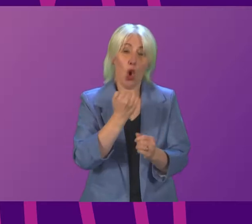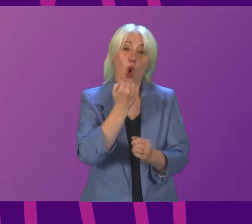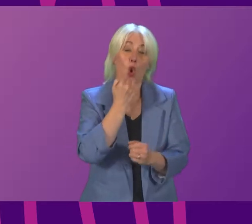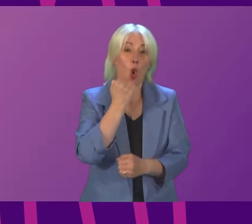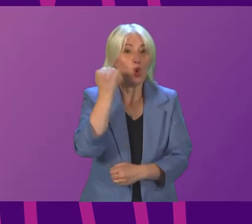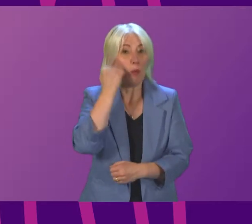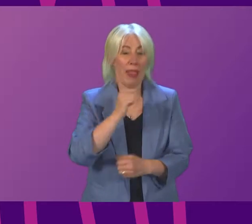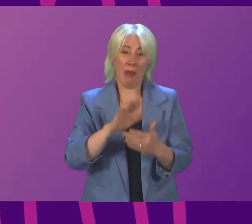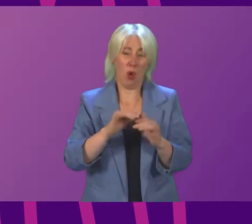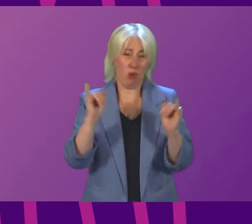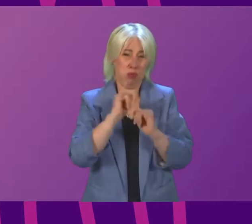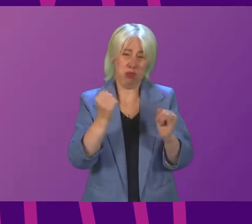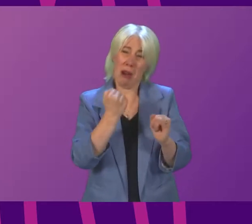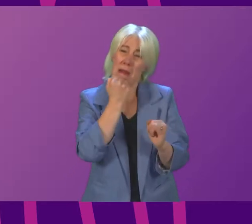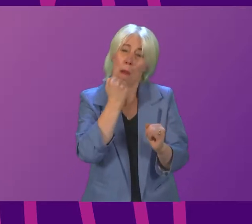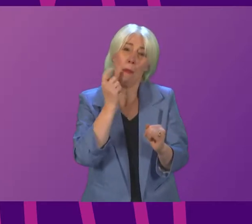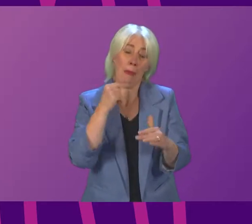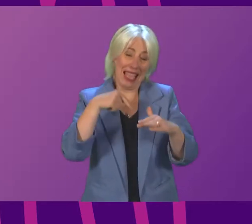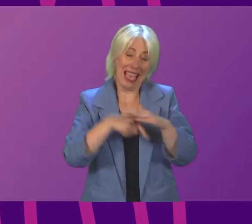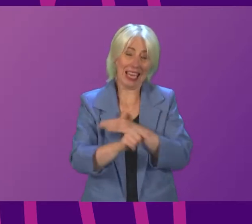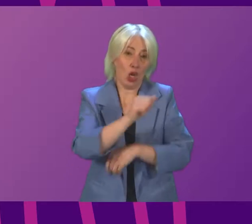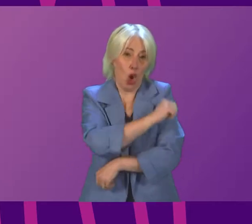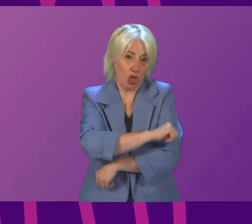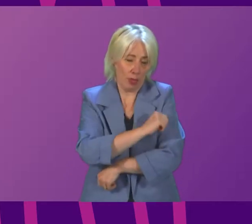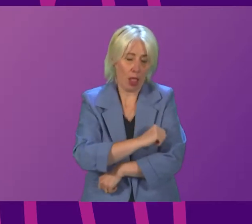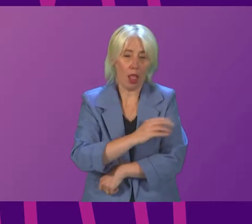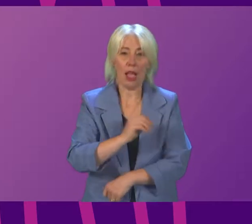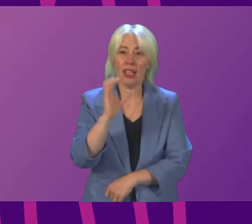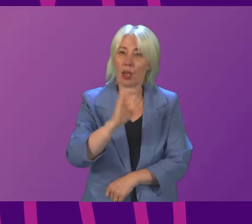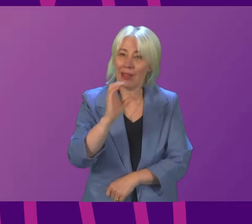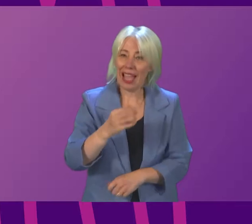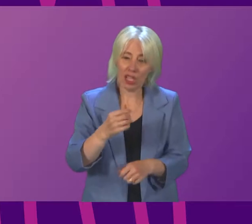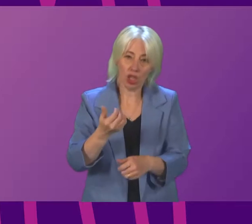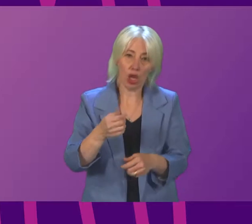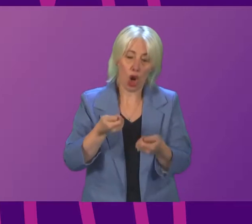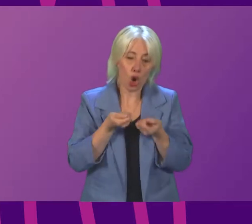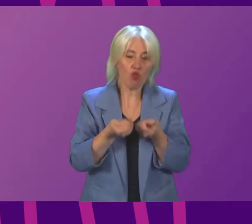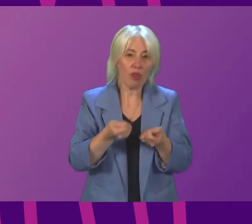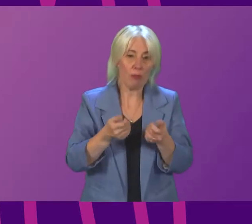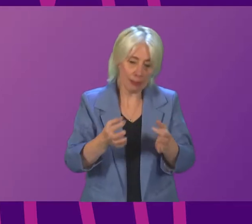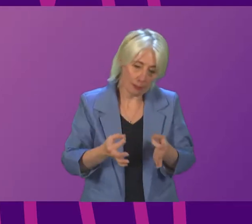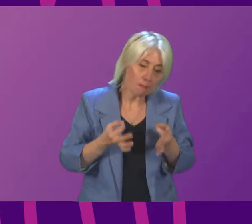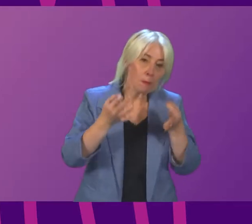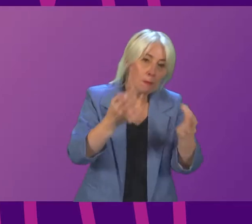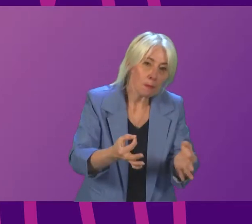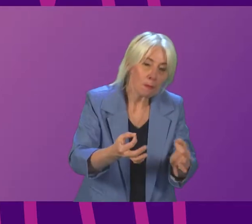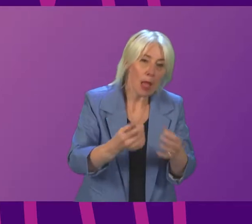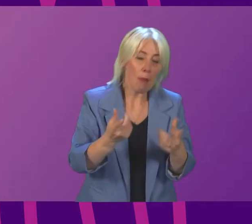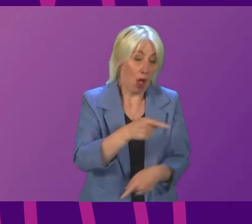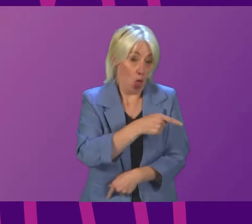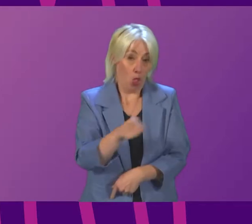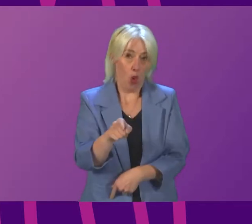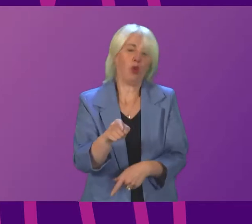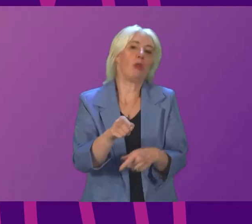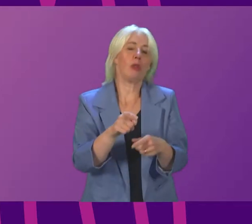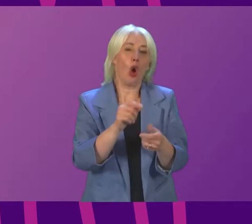occupancy levels in hospitals. Some cancer treatments have been postponed. Yet these same hospitals are treating at least 10